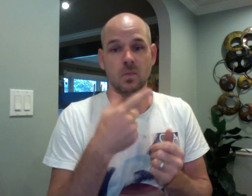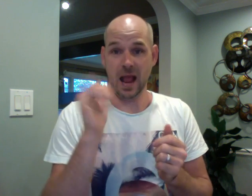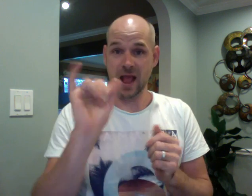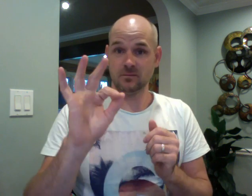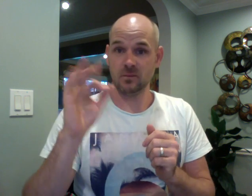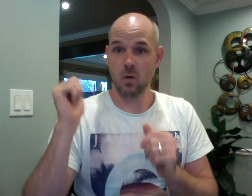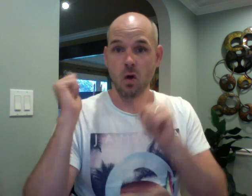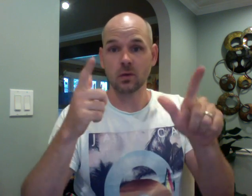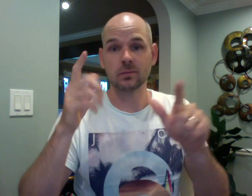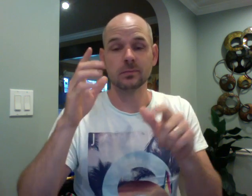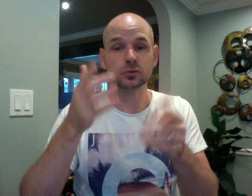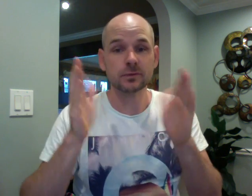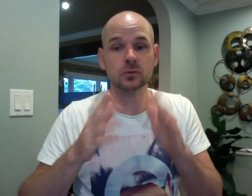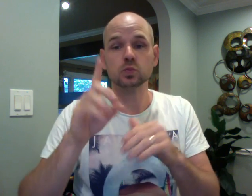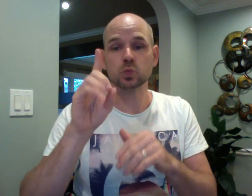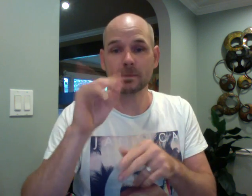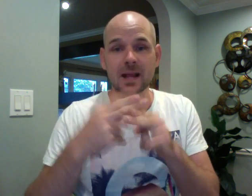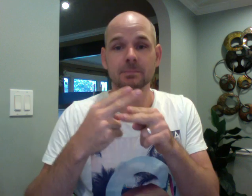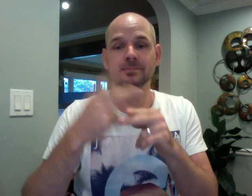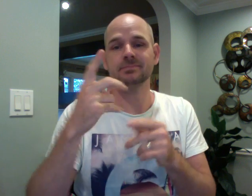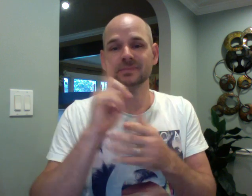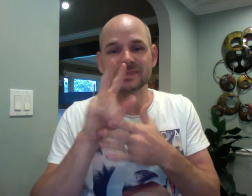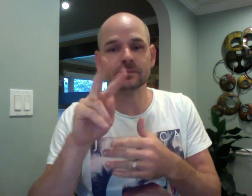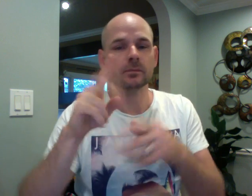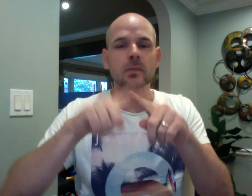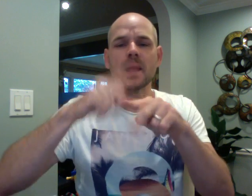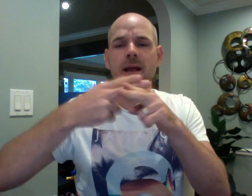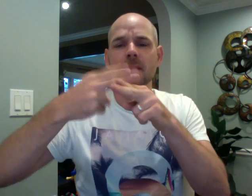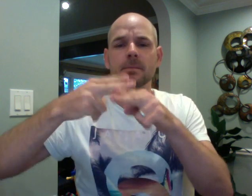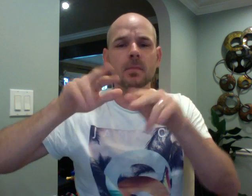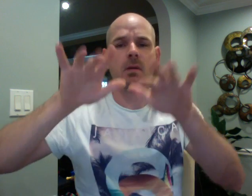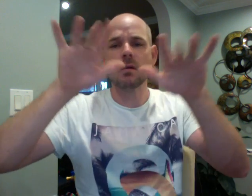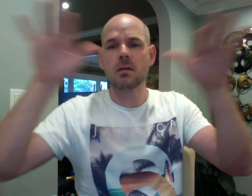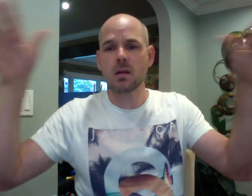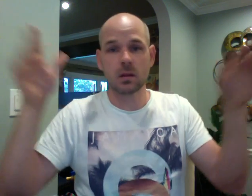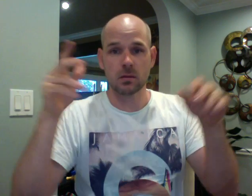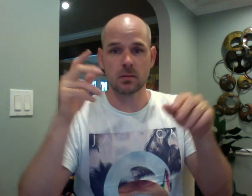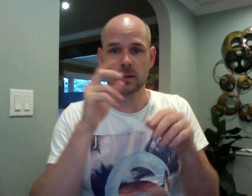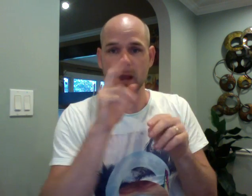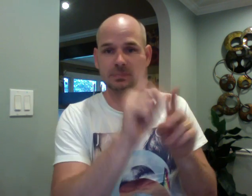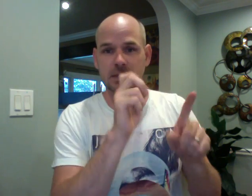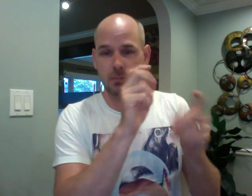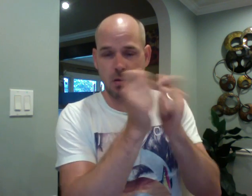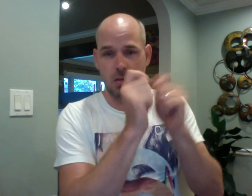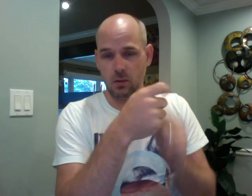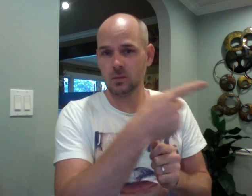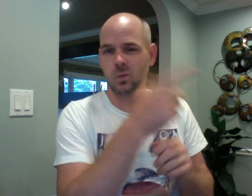I have to do. I I need to pop up. That almost